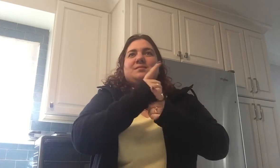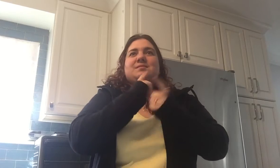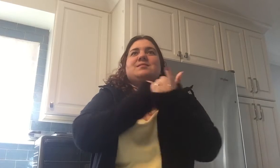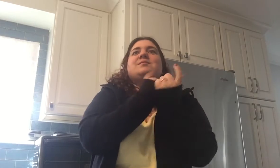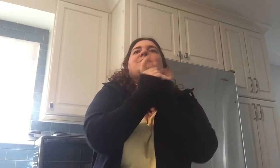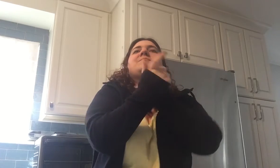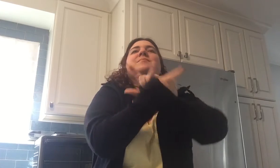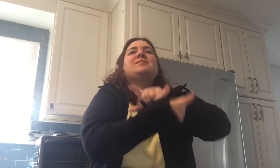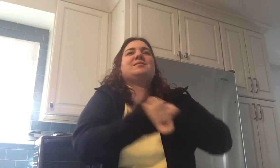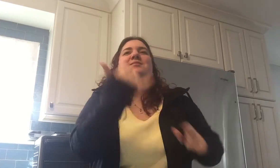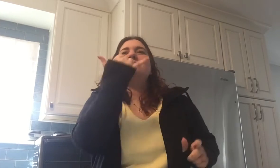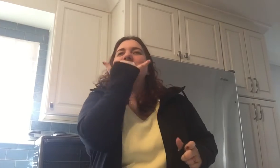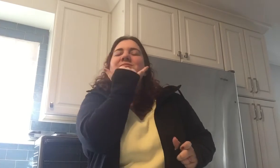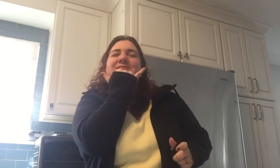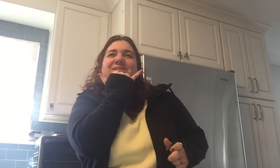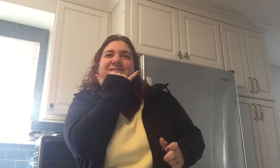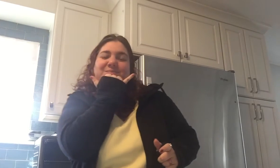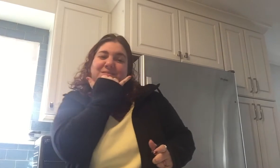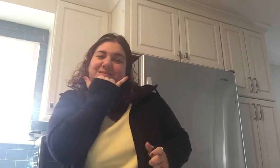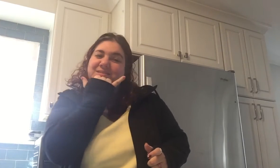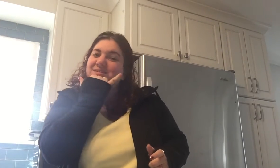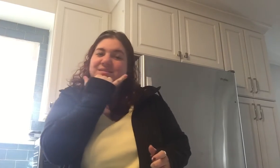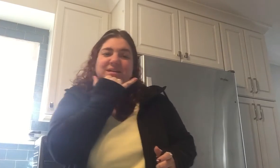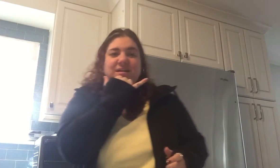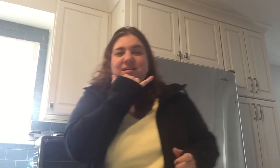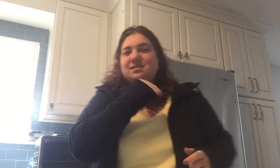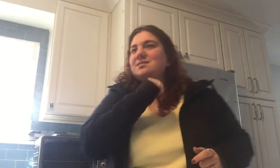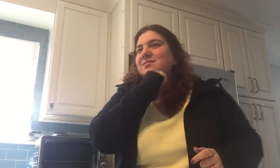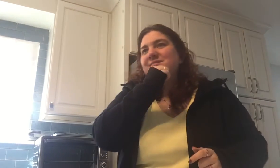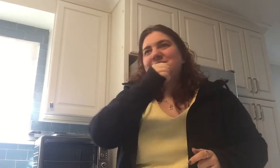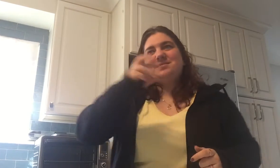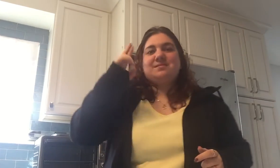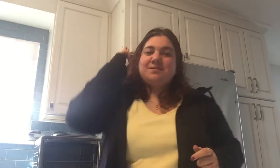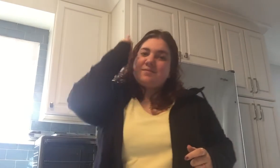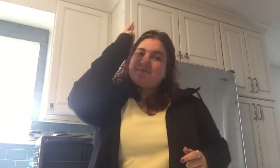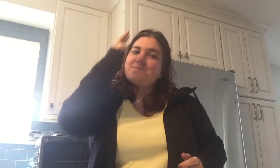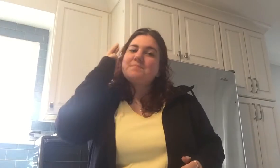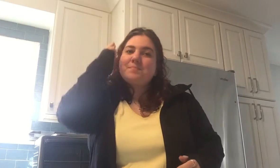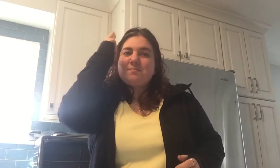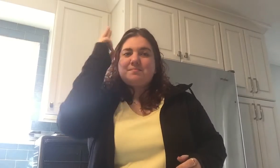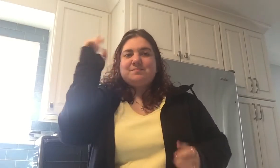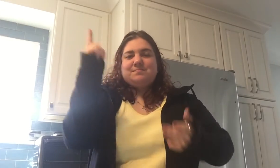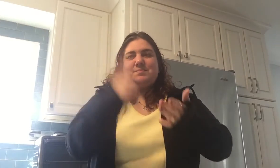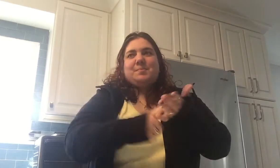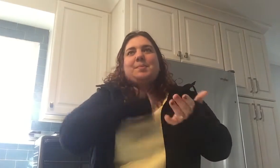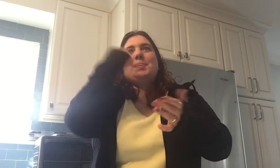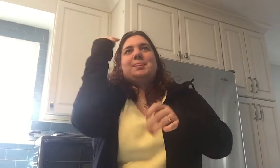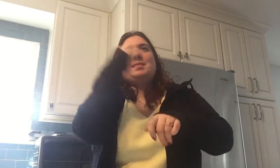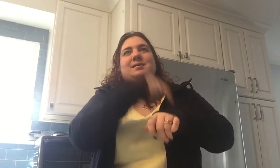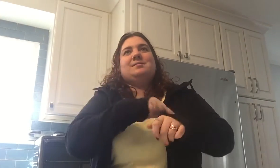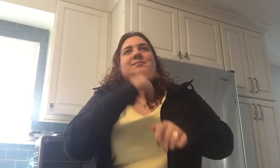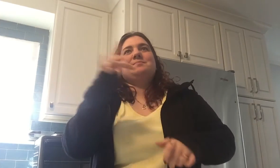how many wrongs make a right I don't it's so